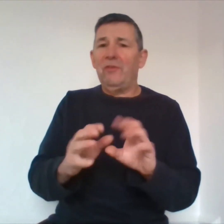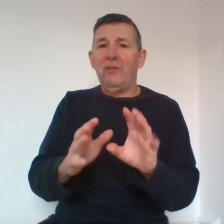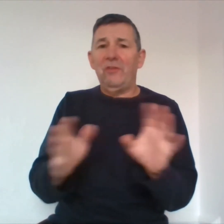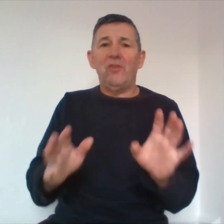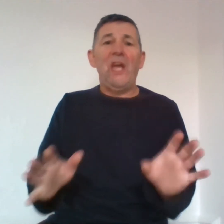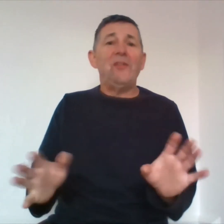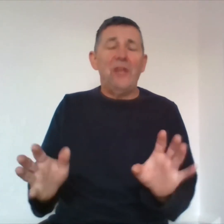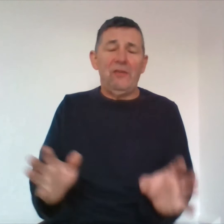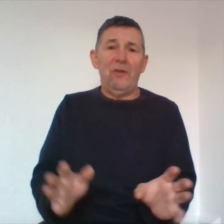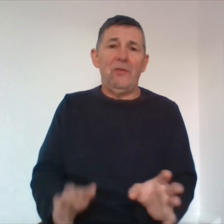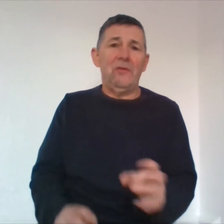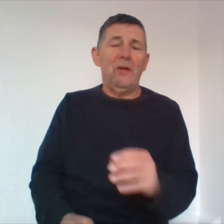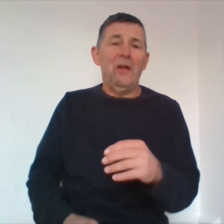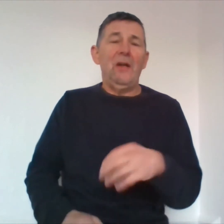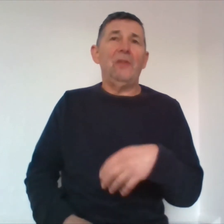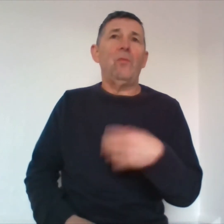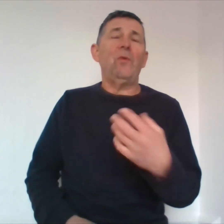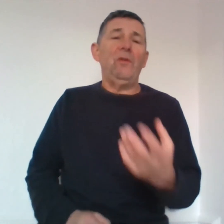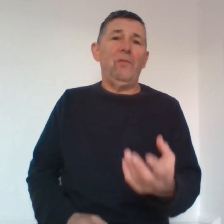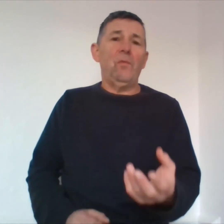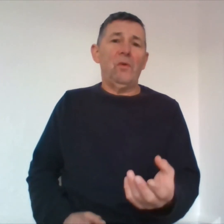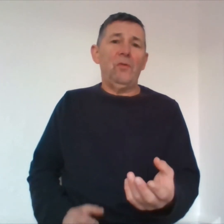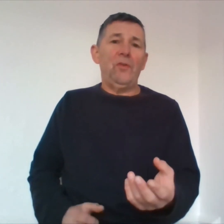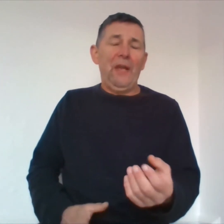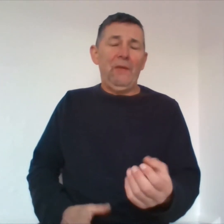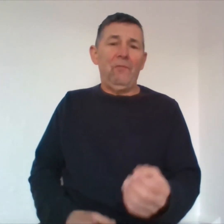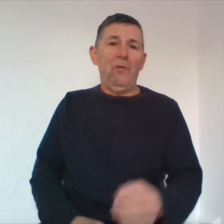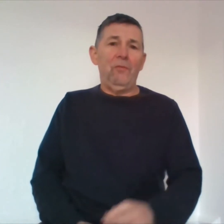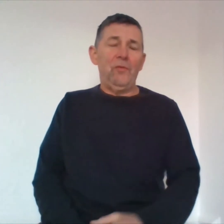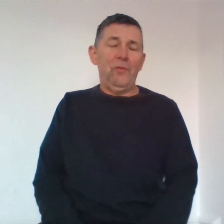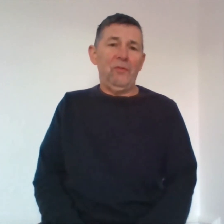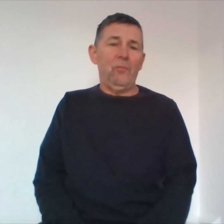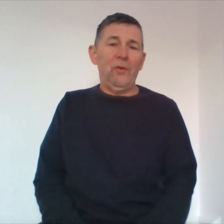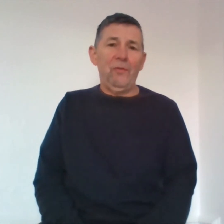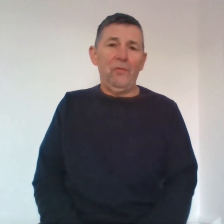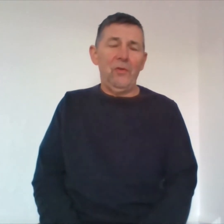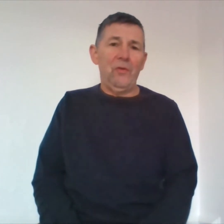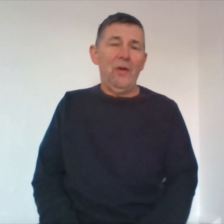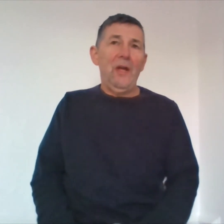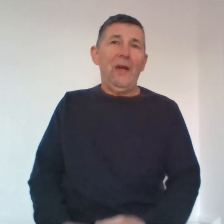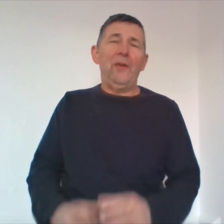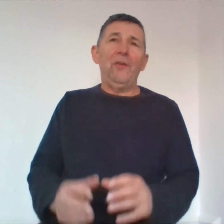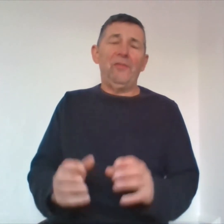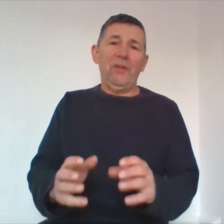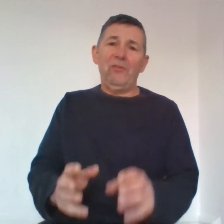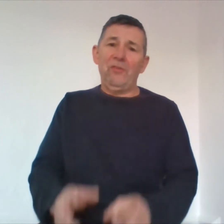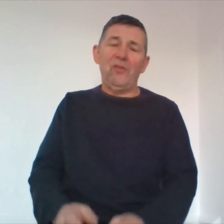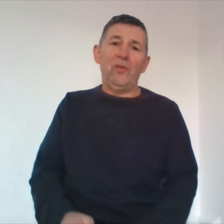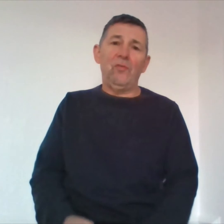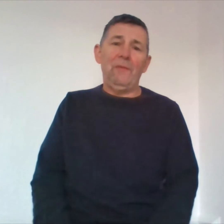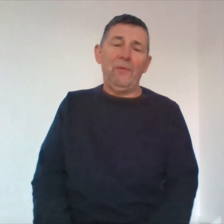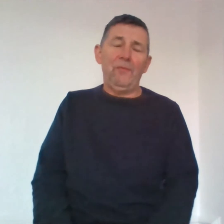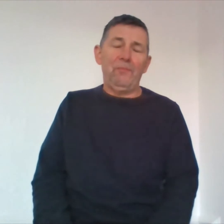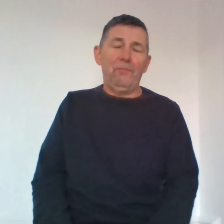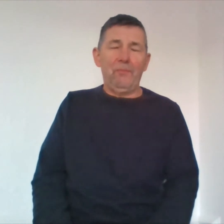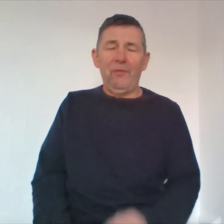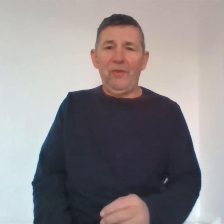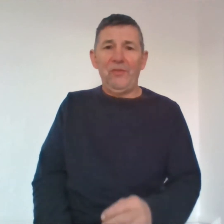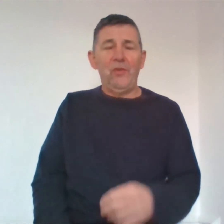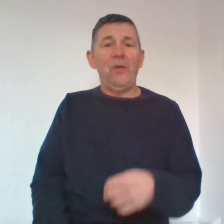says it's changed days now you know it's a wonderful world to get involved to it's wonderful you know and nursing is such a great profession you get